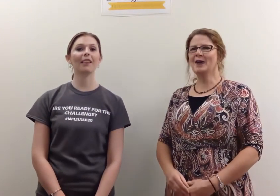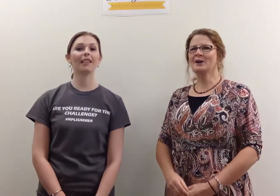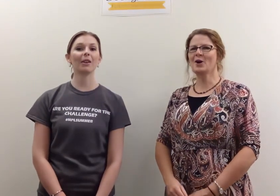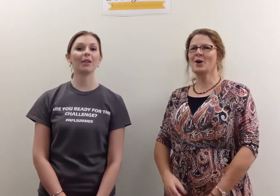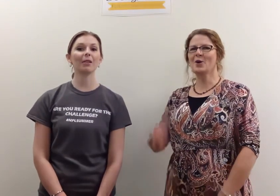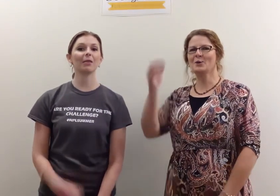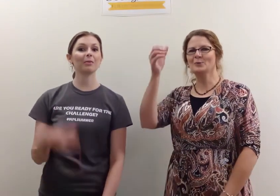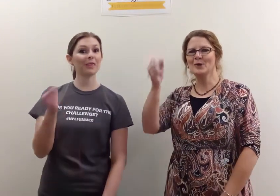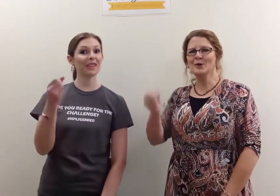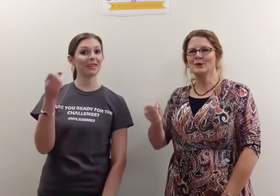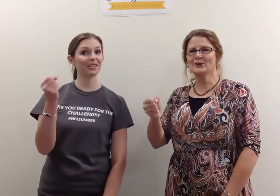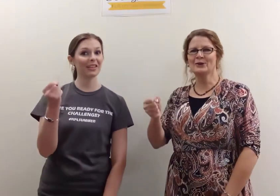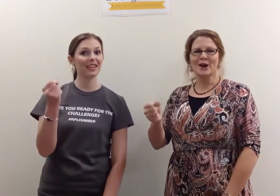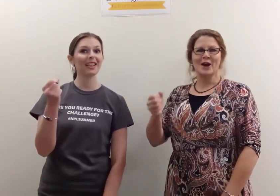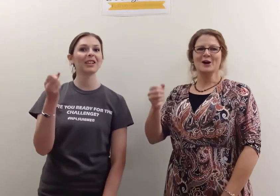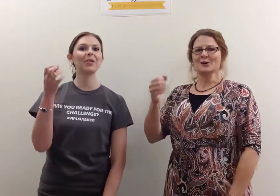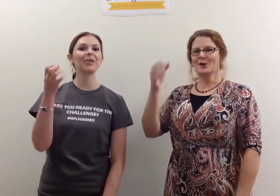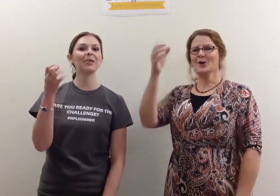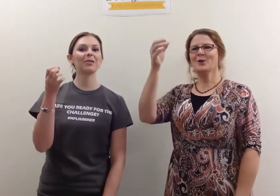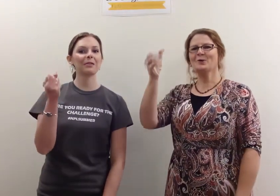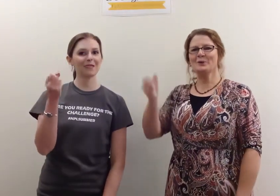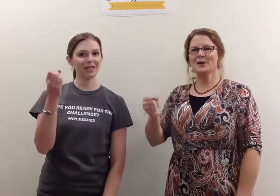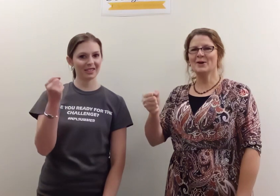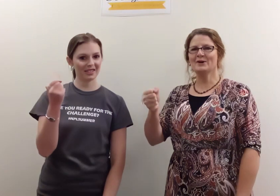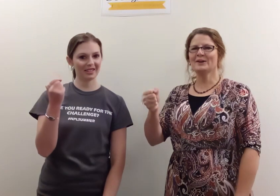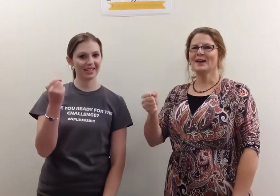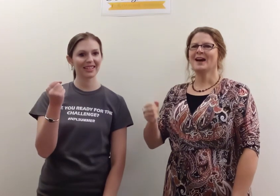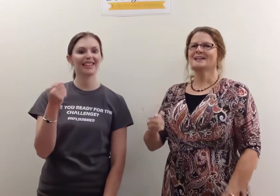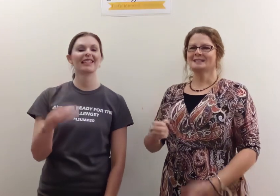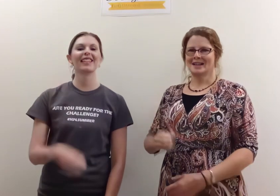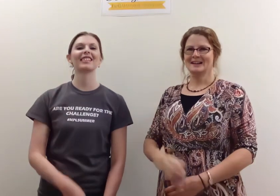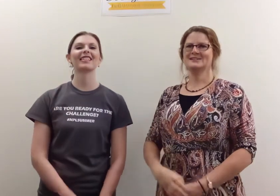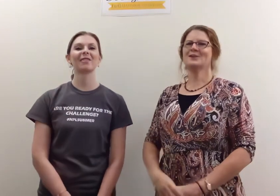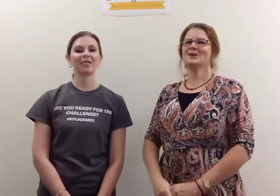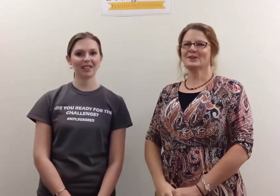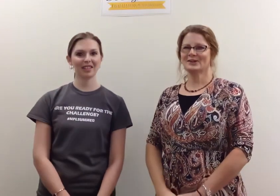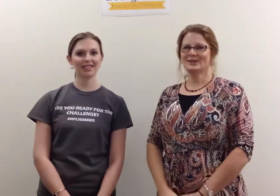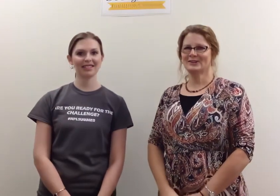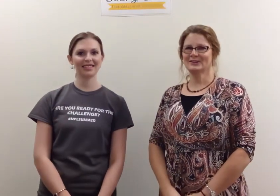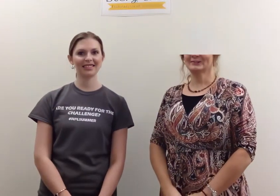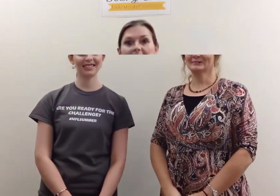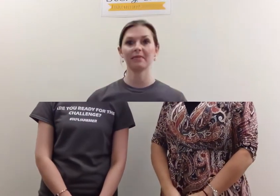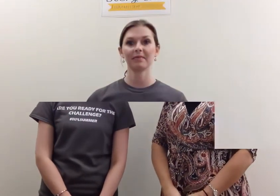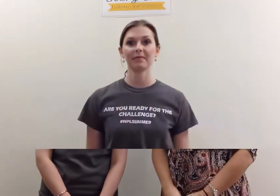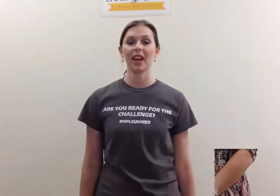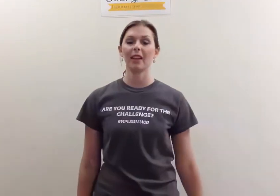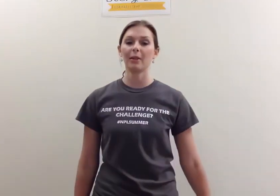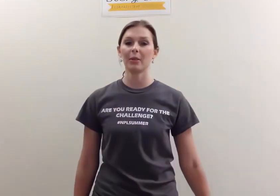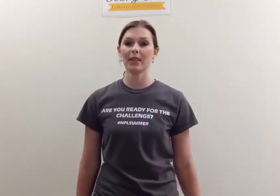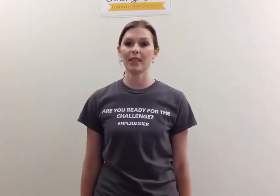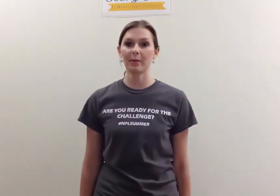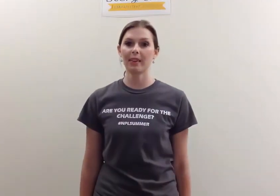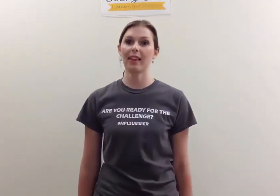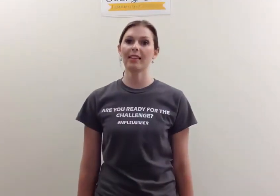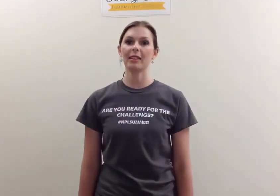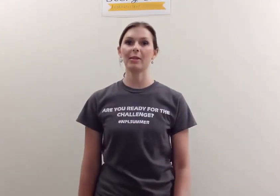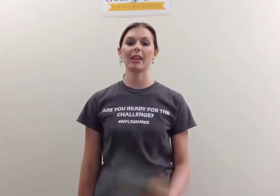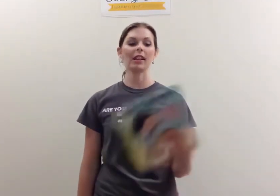cold milk, cold milk taste so good. The books that we read this week